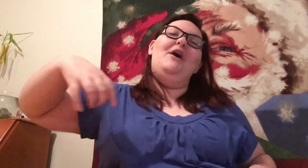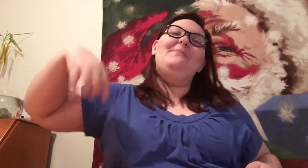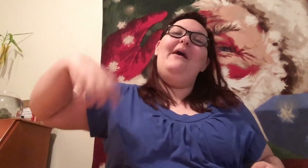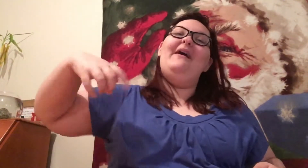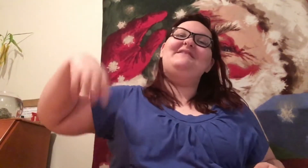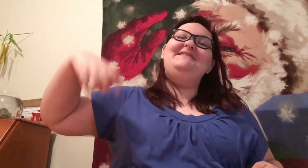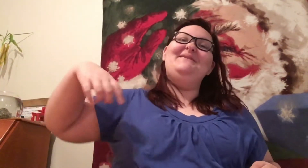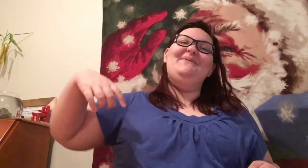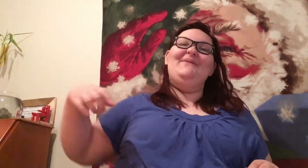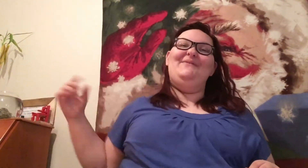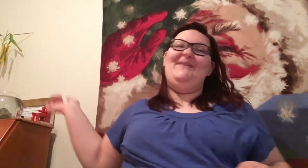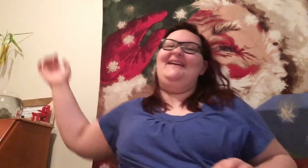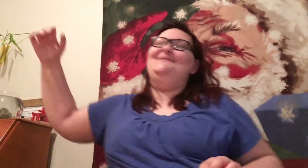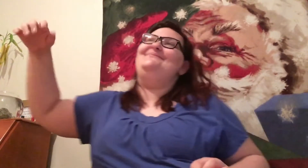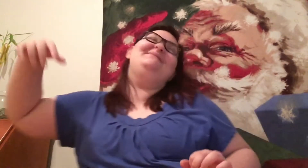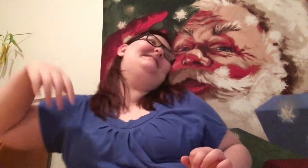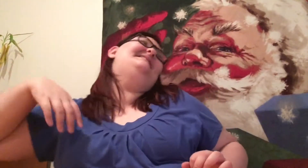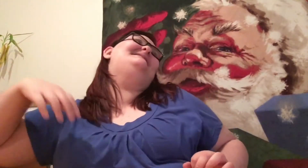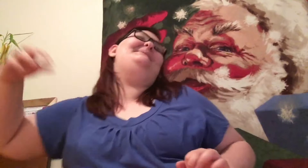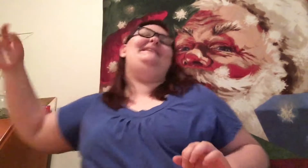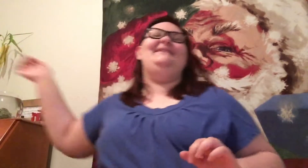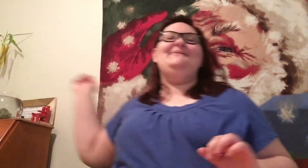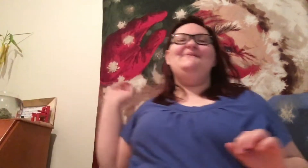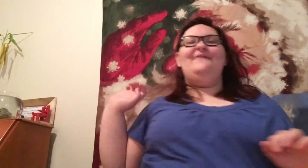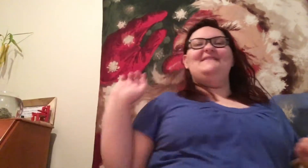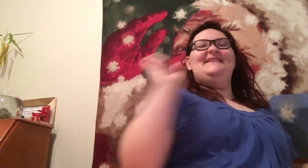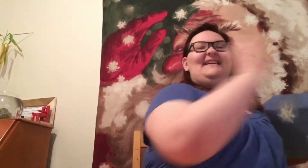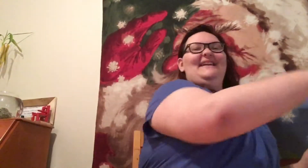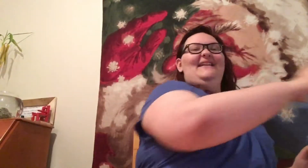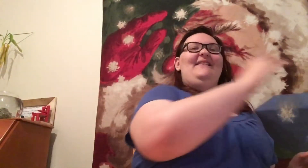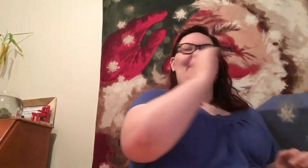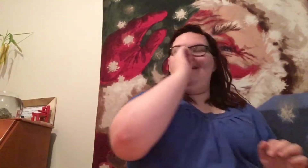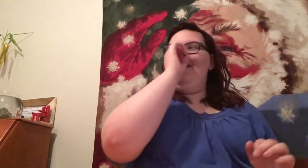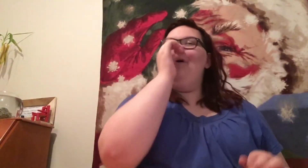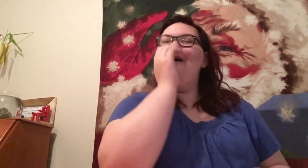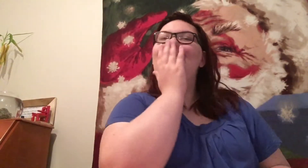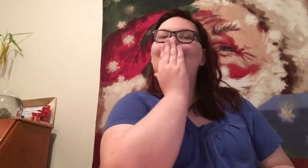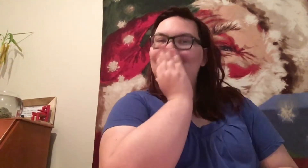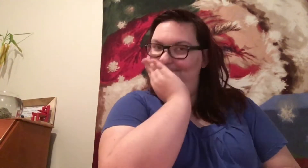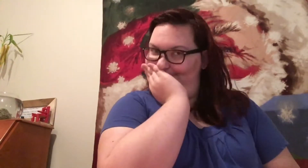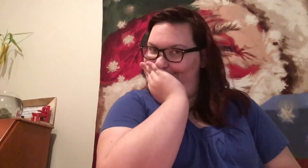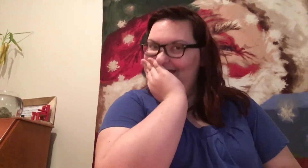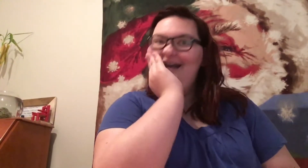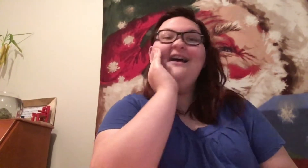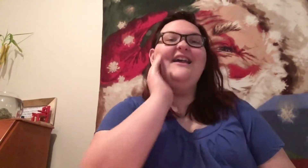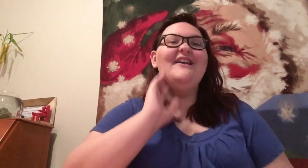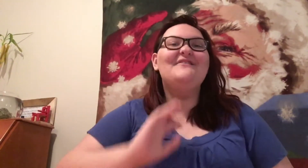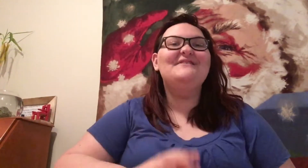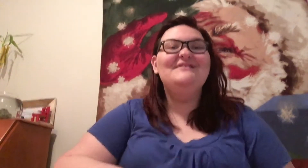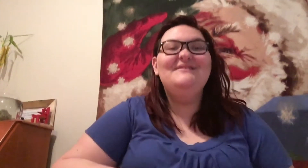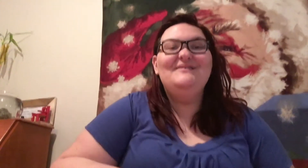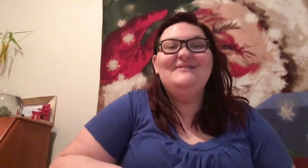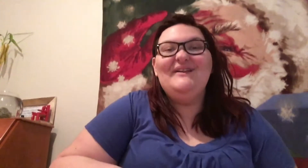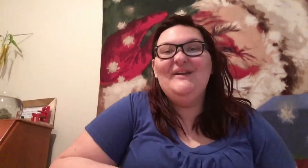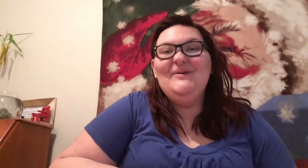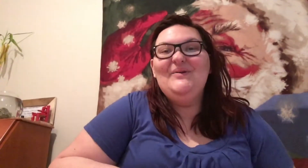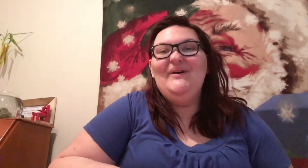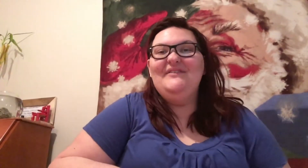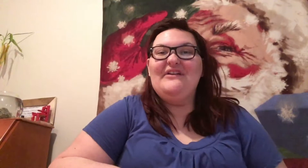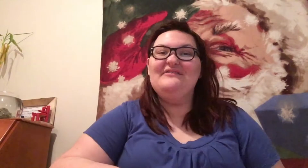-arm hug too. I'm like, it was nice to meet you for a second. then I go home. He goes, see you another